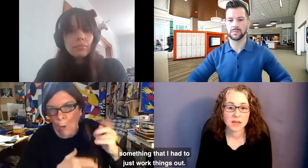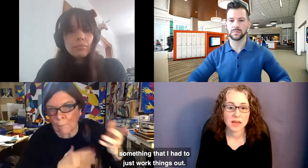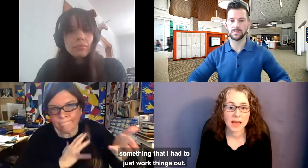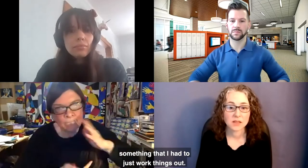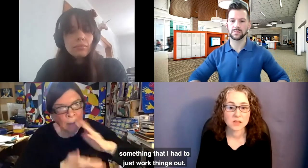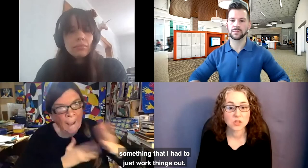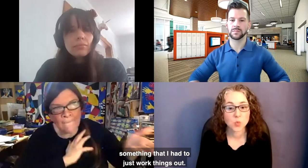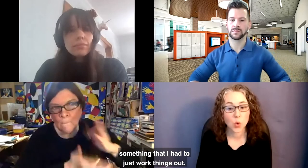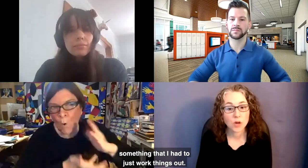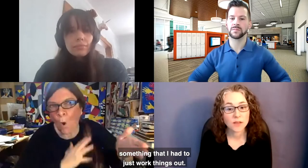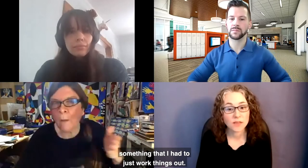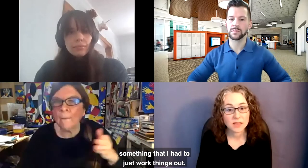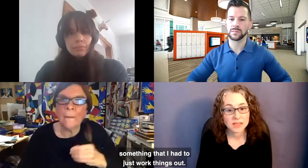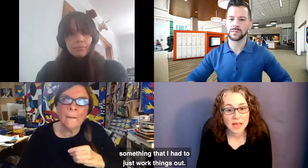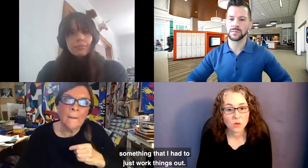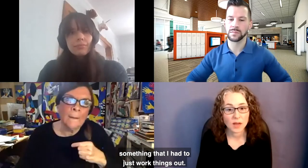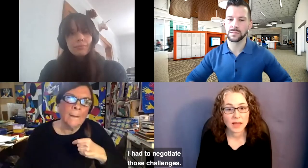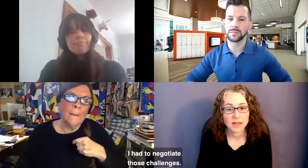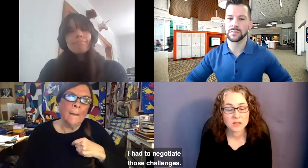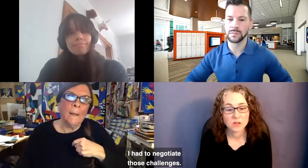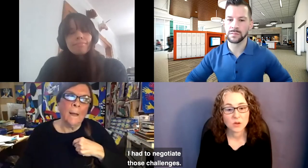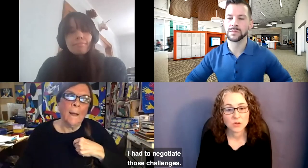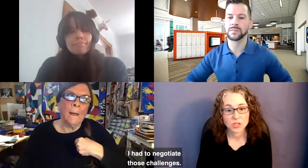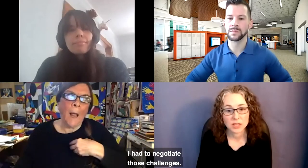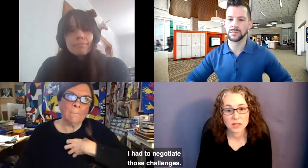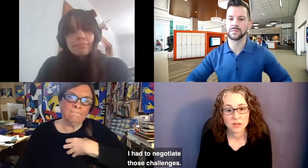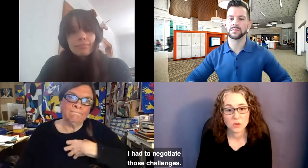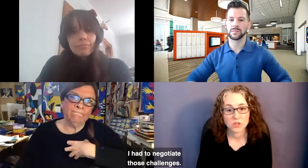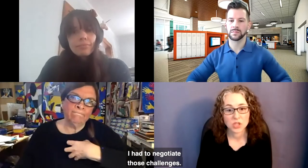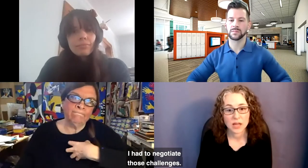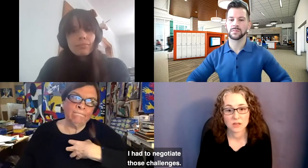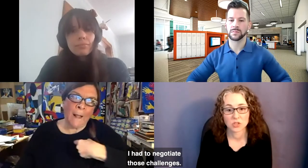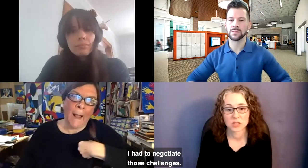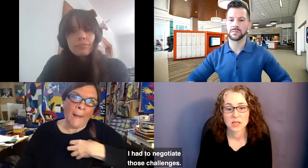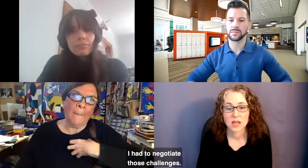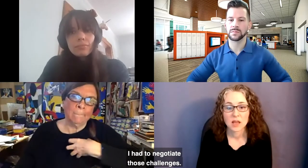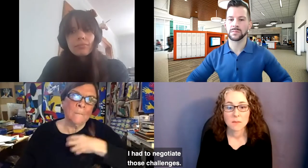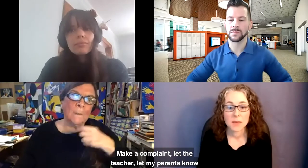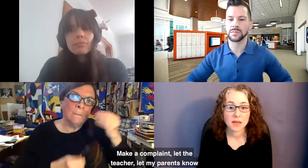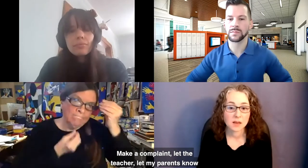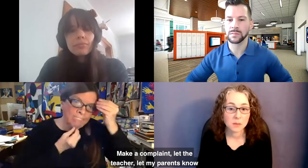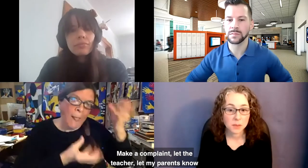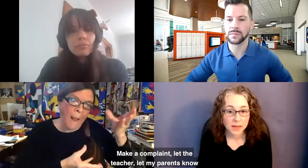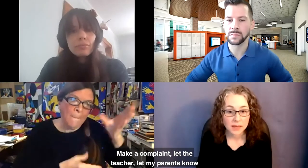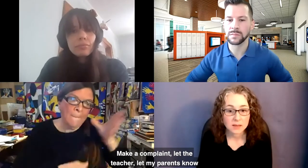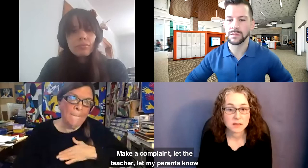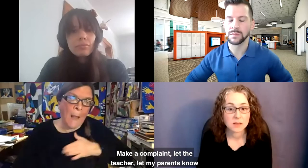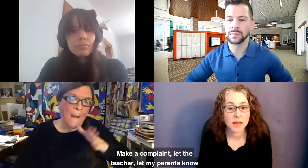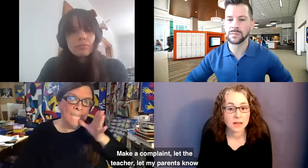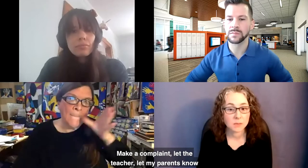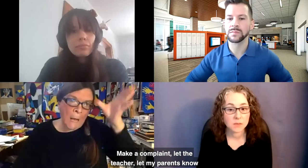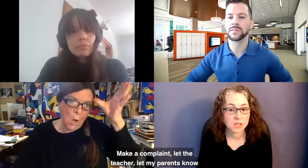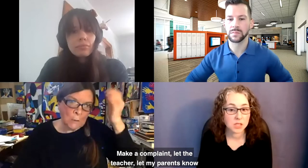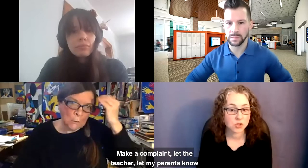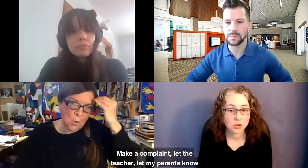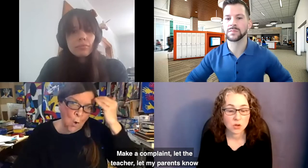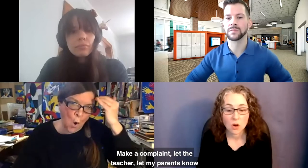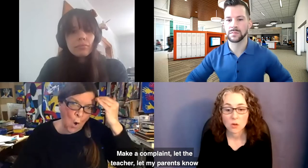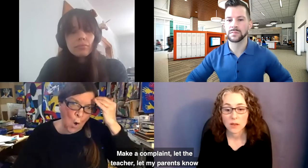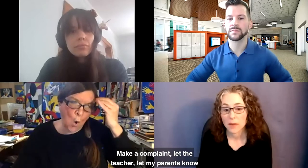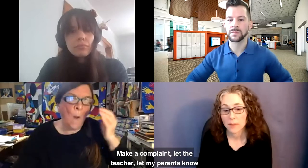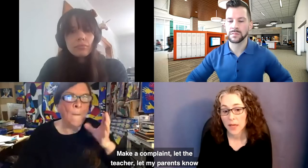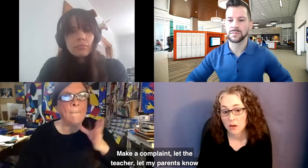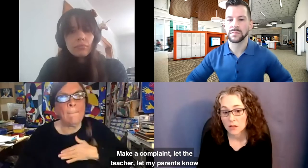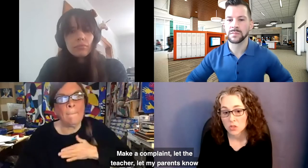something that I had to just work things out. I had to negotiate those challenges, make a complaint, let the teacher